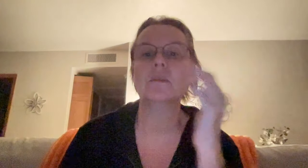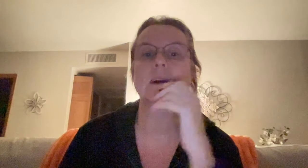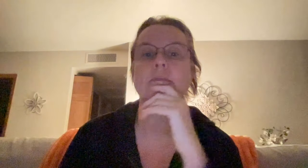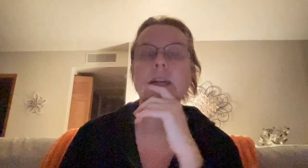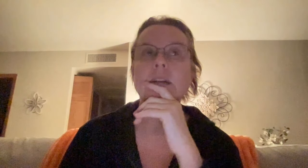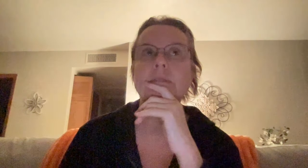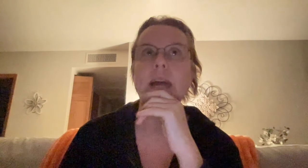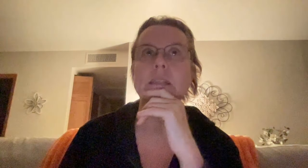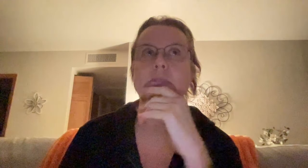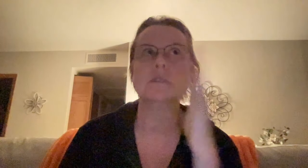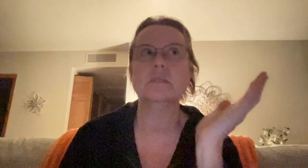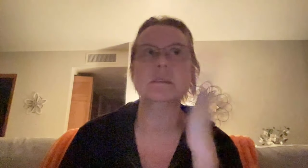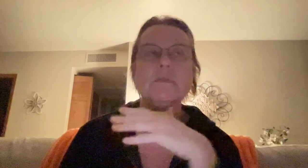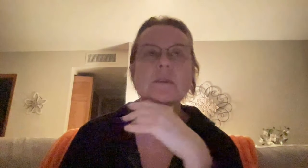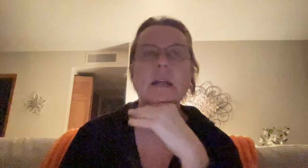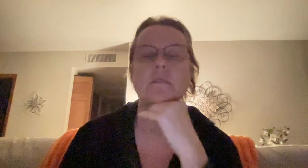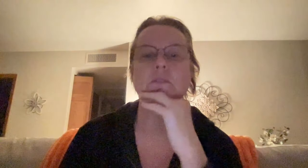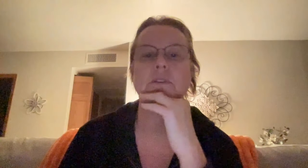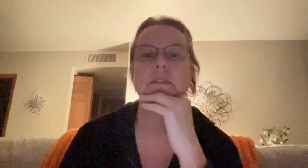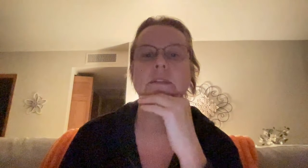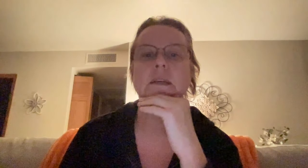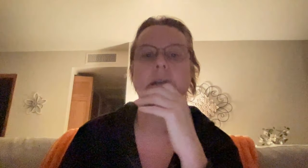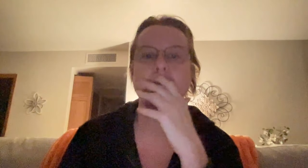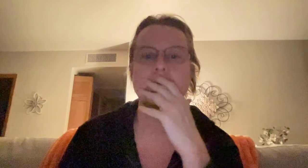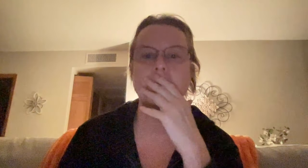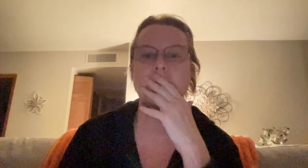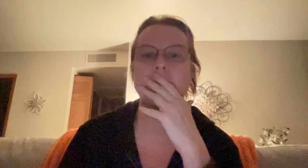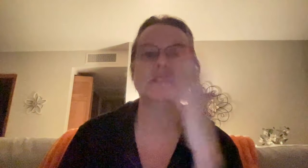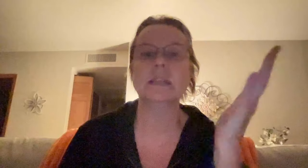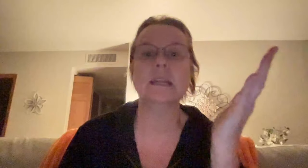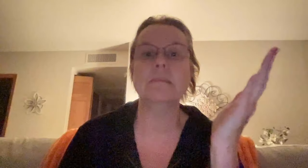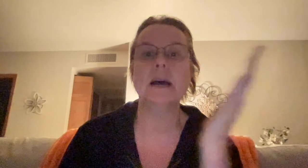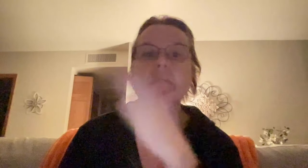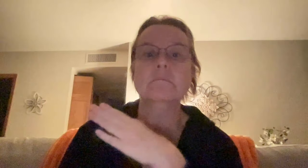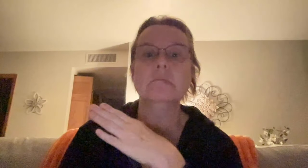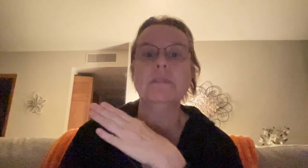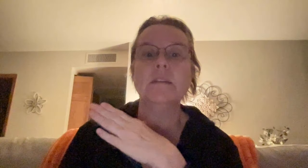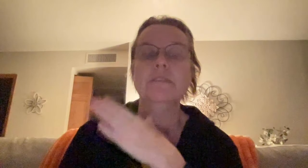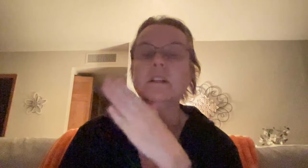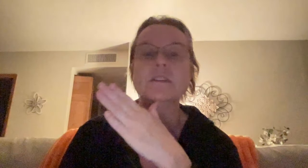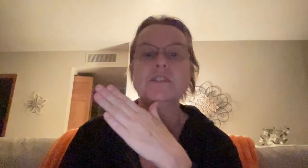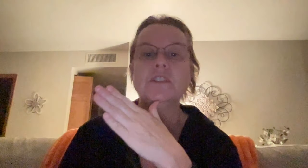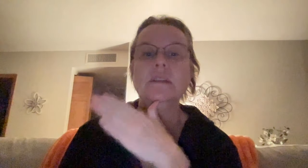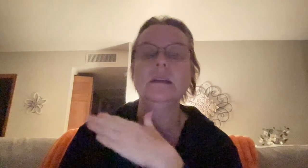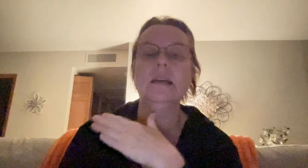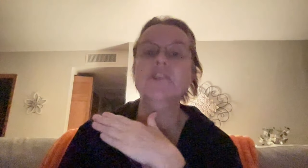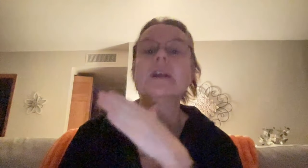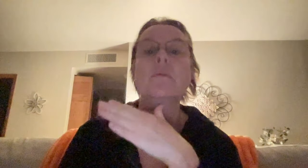going up very fast, especially with stuff going on in the world. And just like, I'm not, if I don't feel understood and you're not